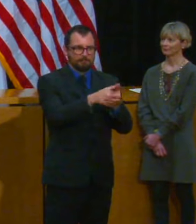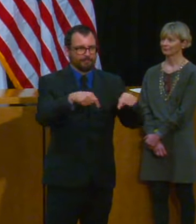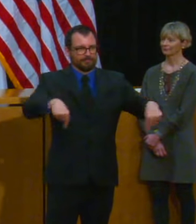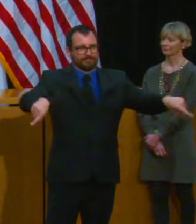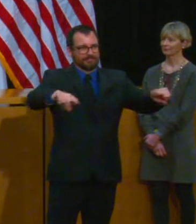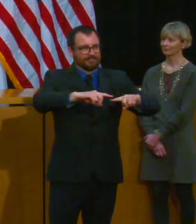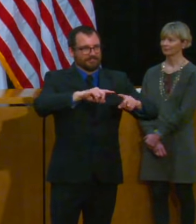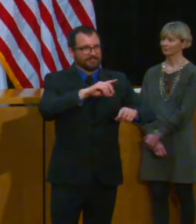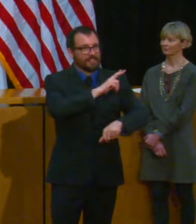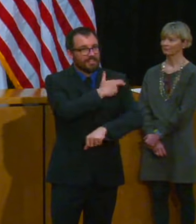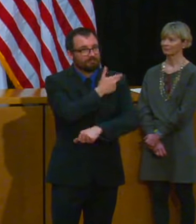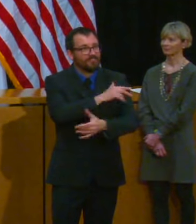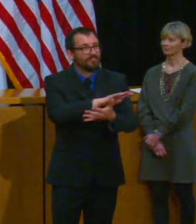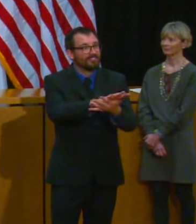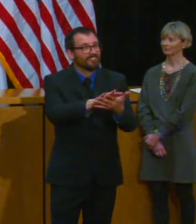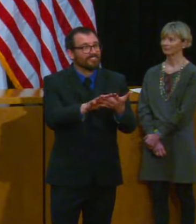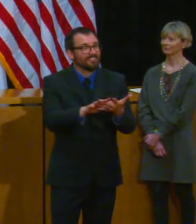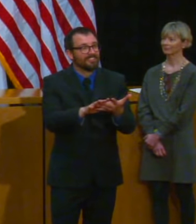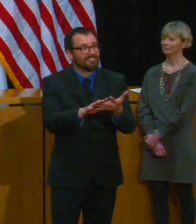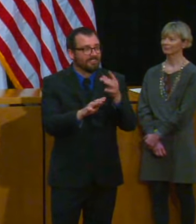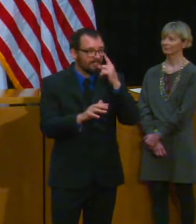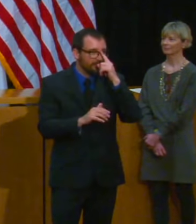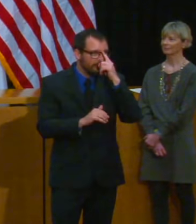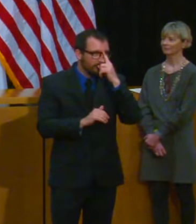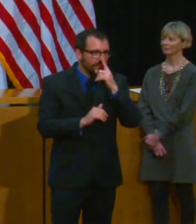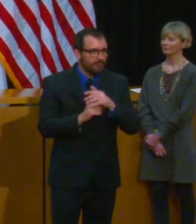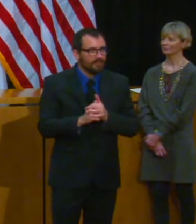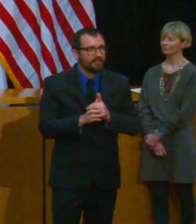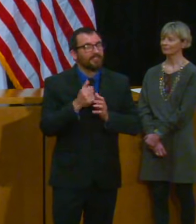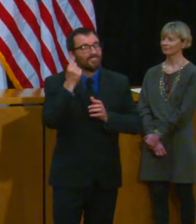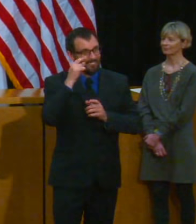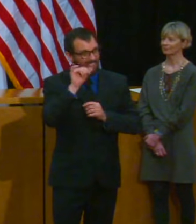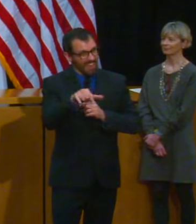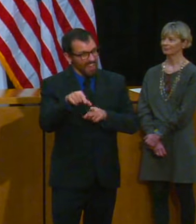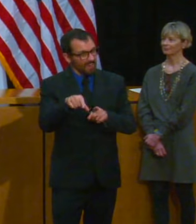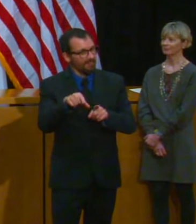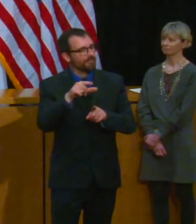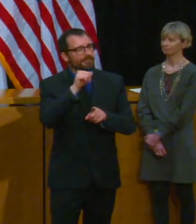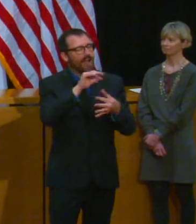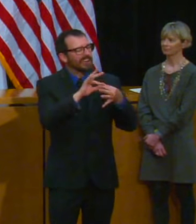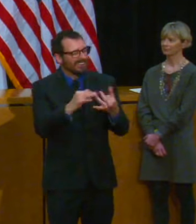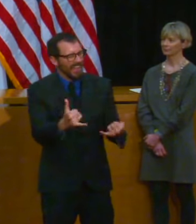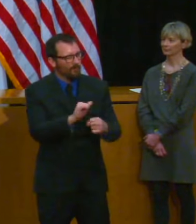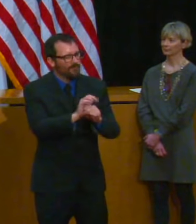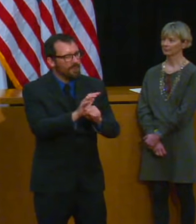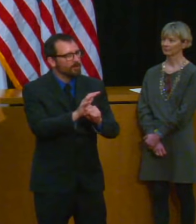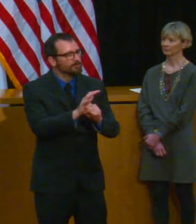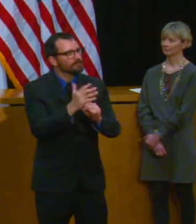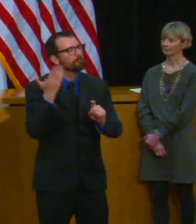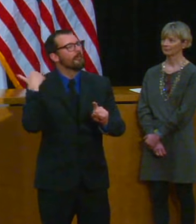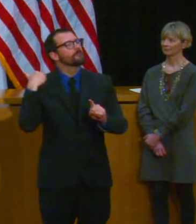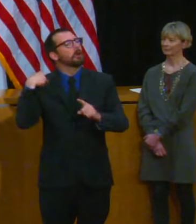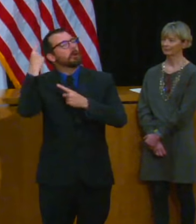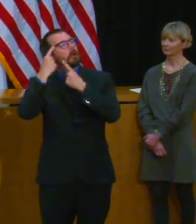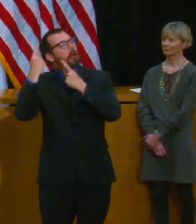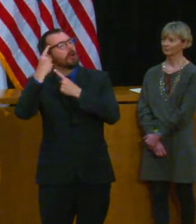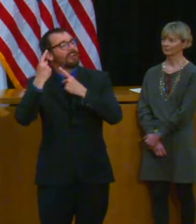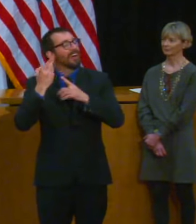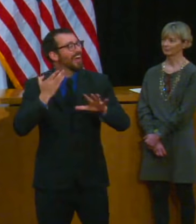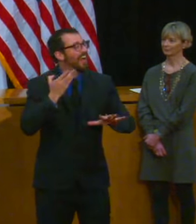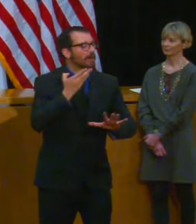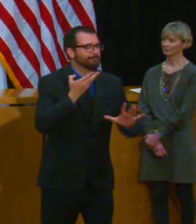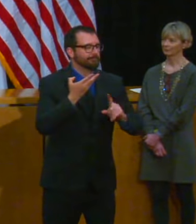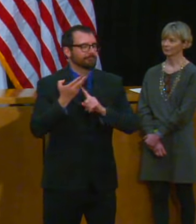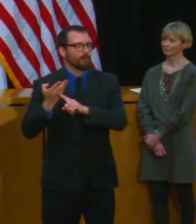the time being is sort of off the rack and I think that's going to be true for a lot of stuff I mean, if we